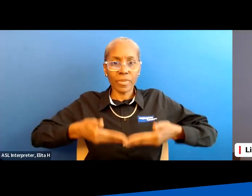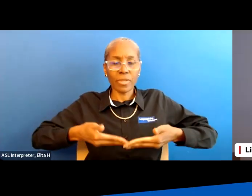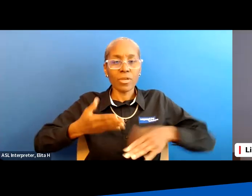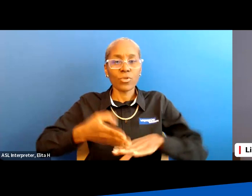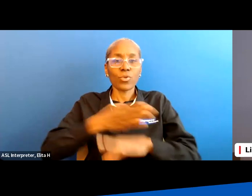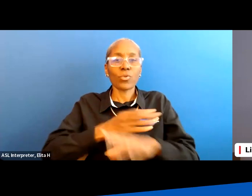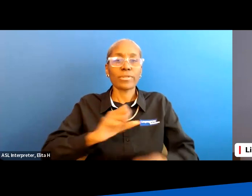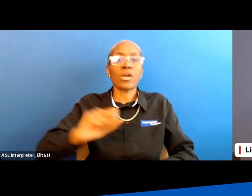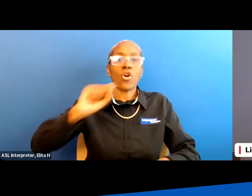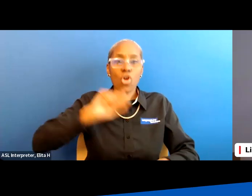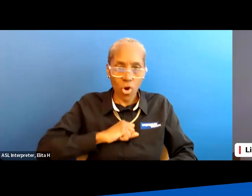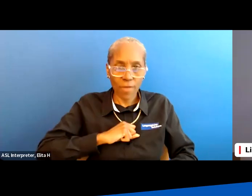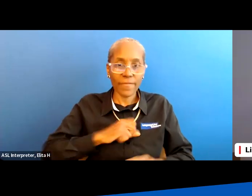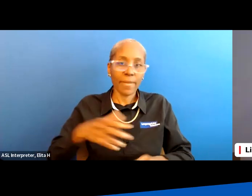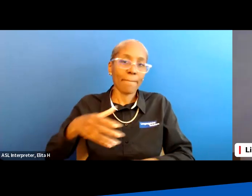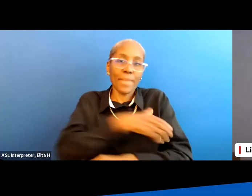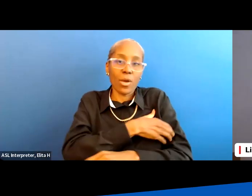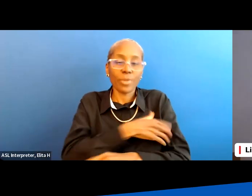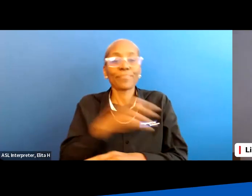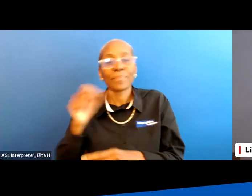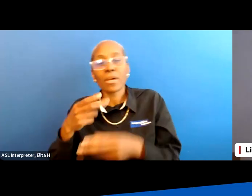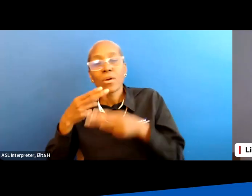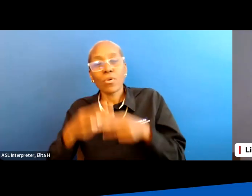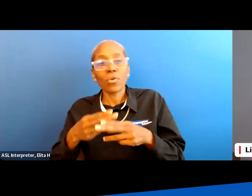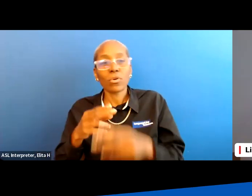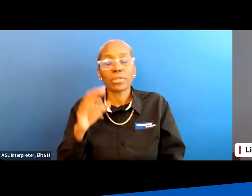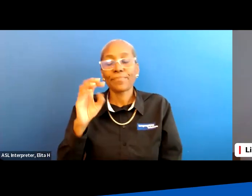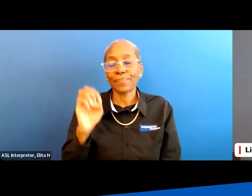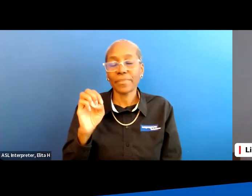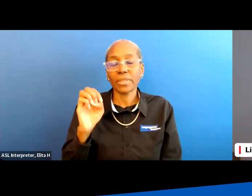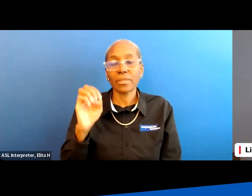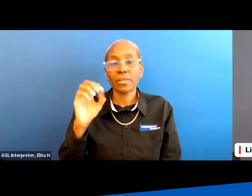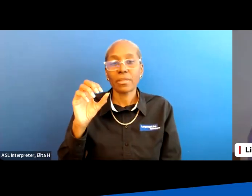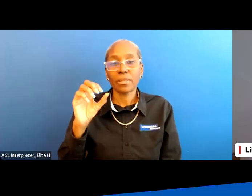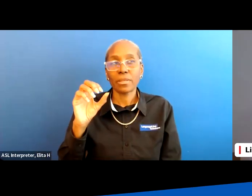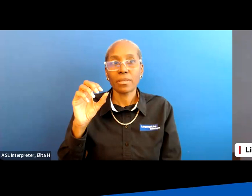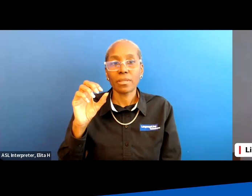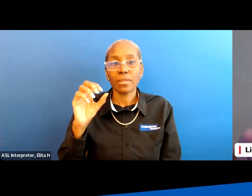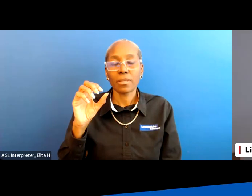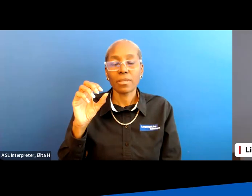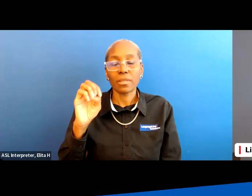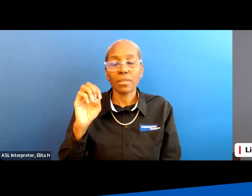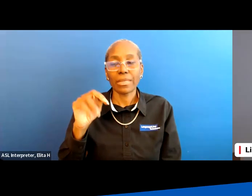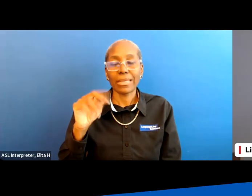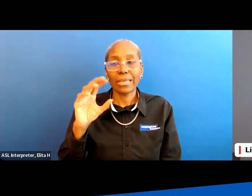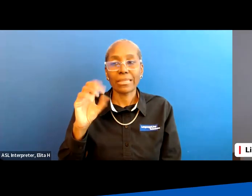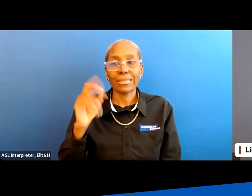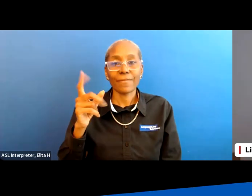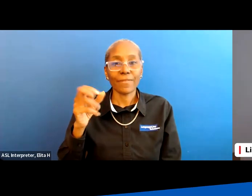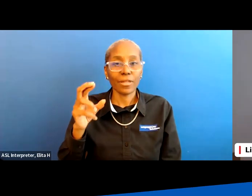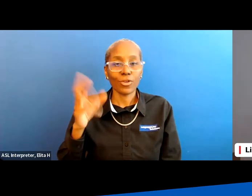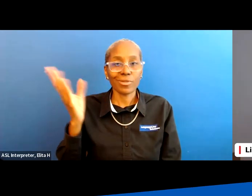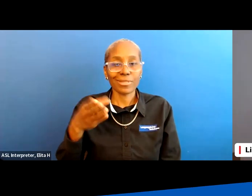cough power there is a thing called an encephalator it's encephalator slash excephalator